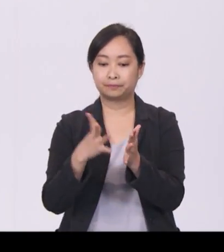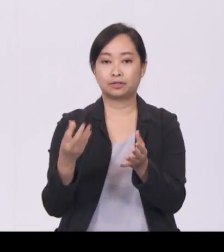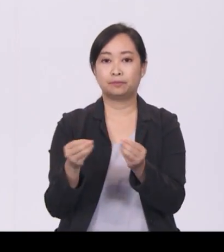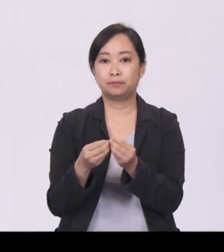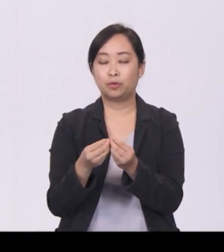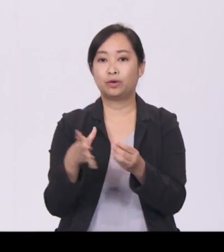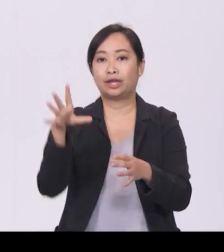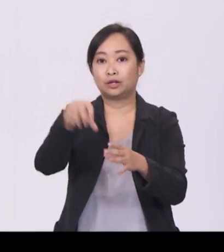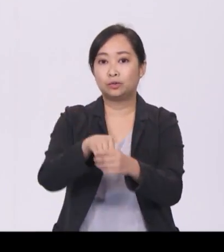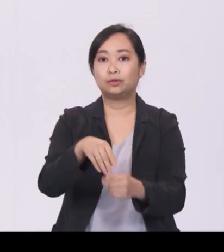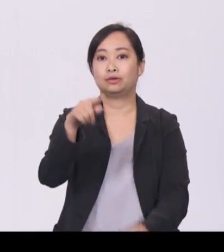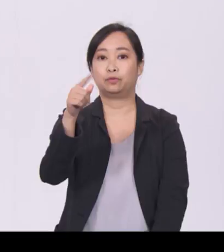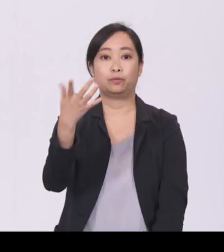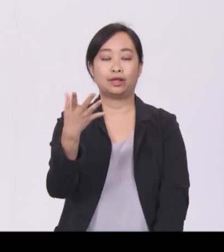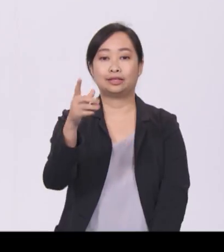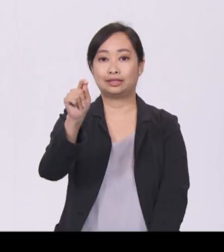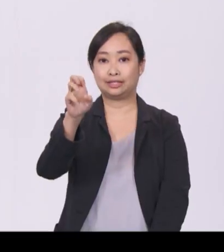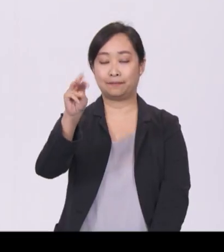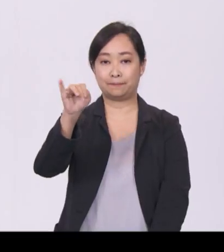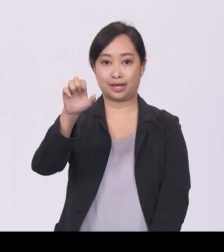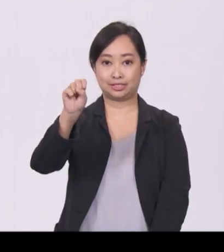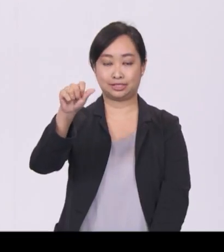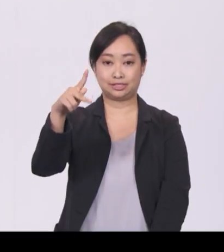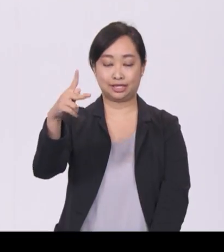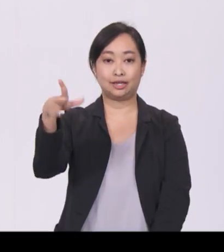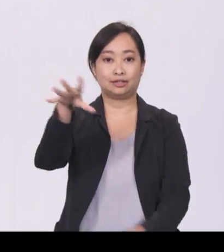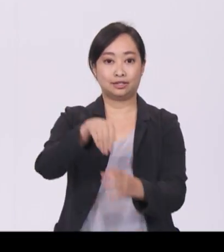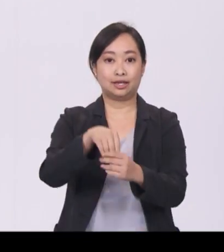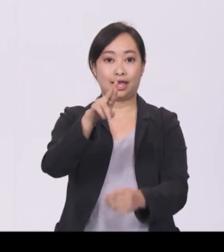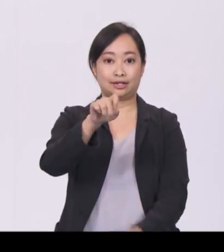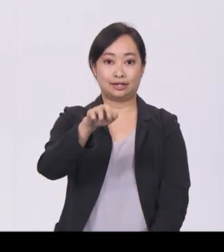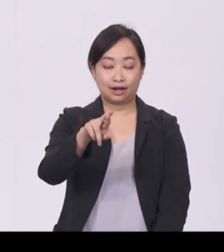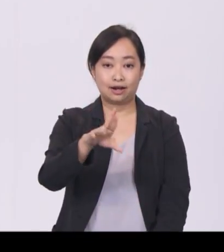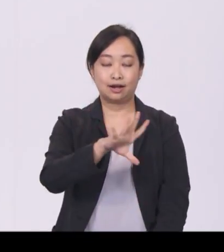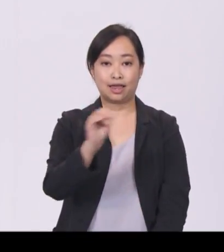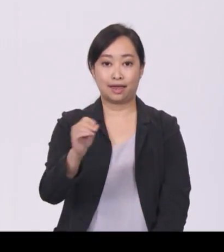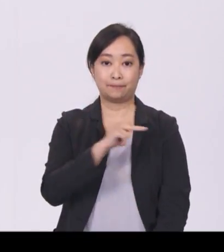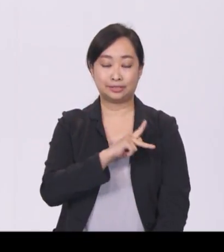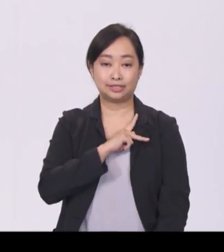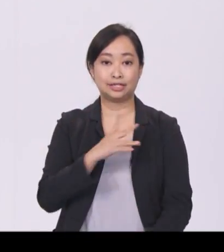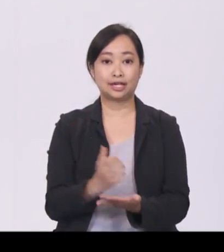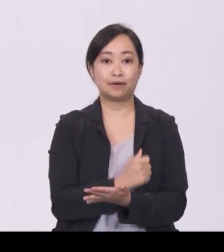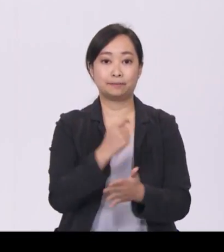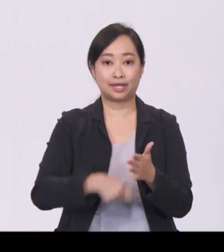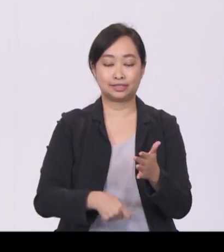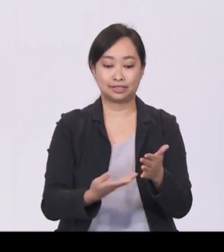Temasek in the NIR Framework, and raised personal income tax rates to the top income brackets.